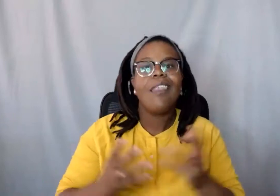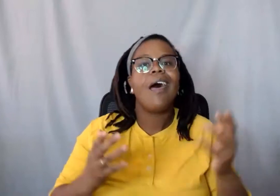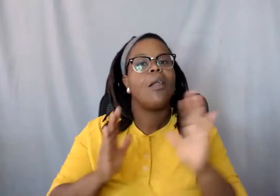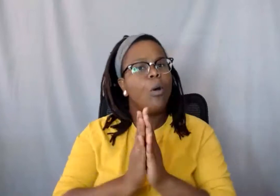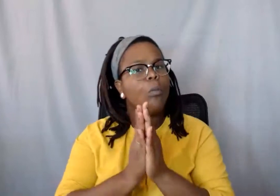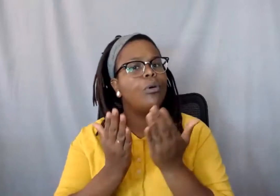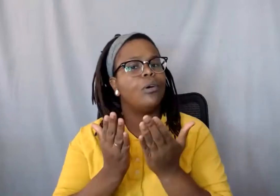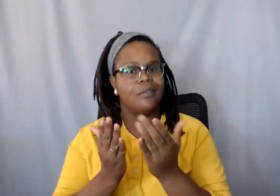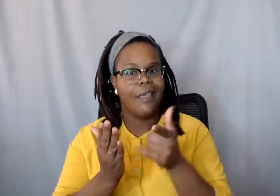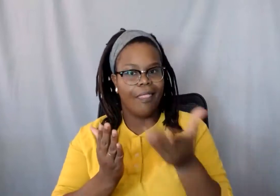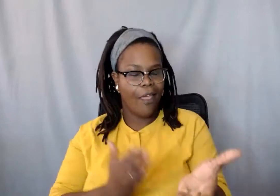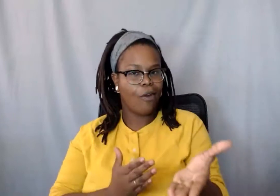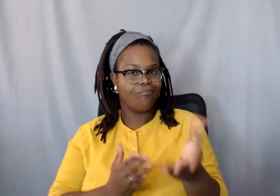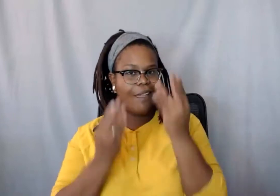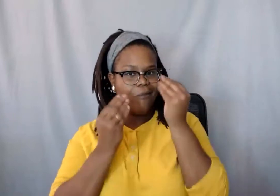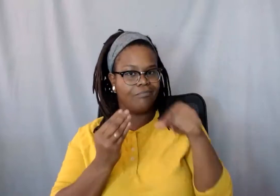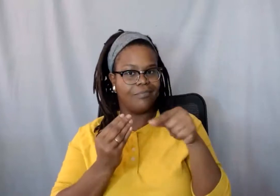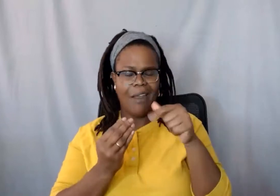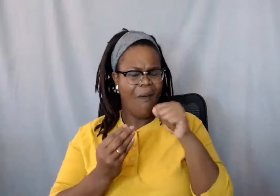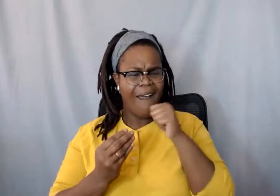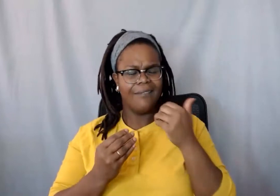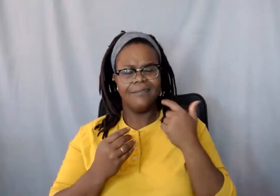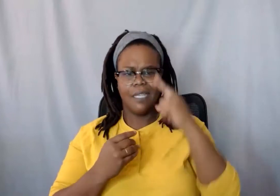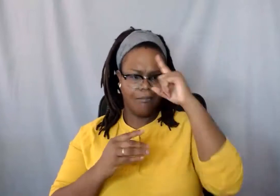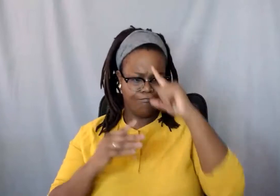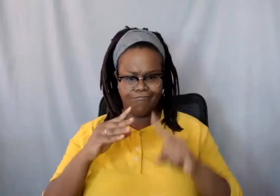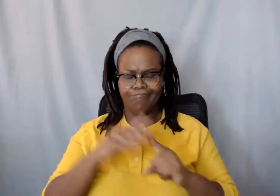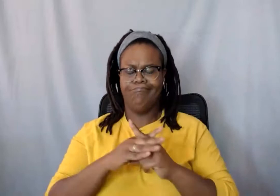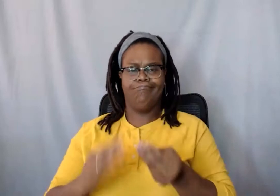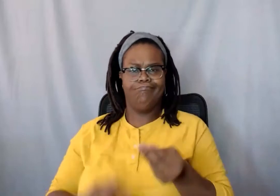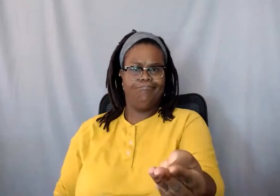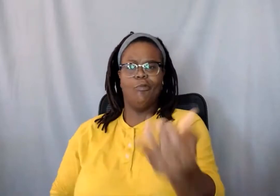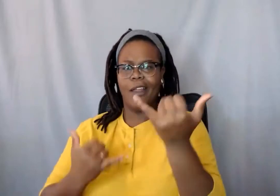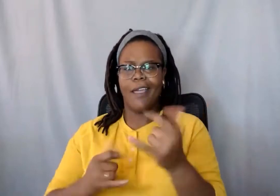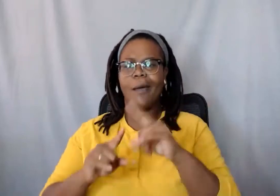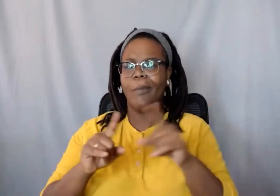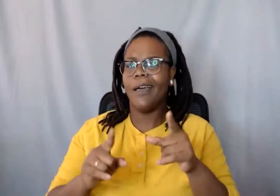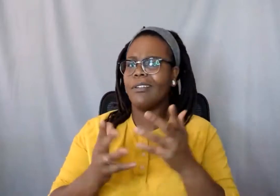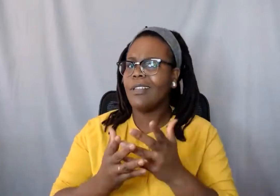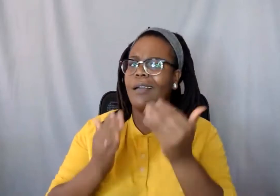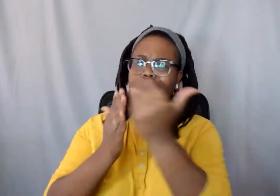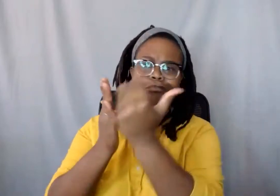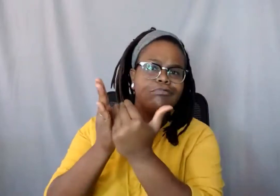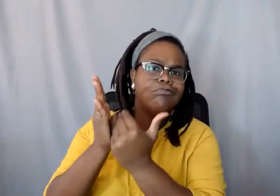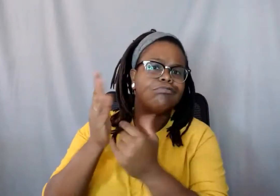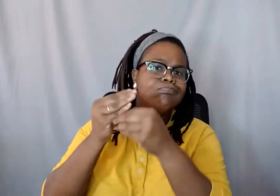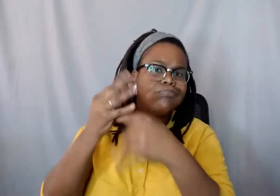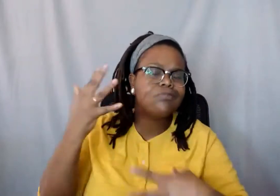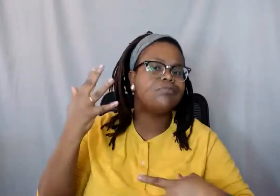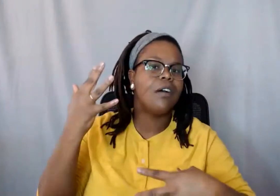that I can recommend top of my head. But if you look up different books that people have wrote with, you can definitely